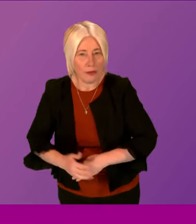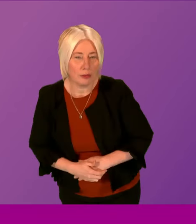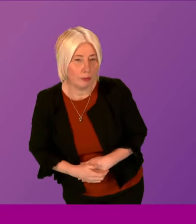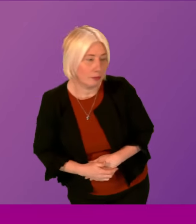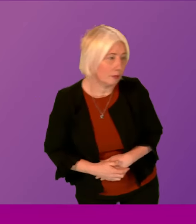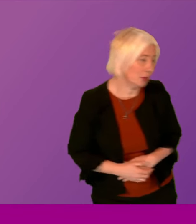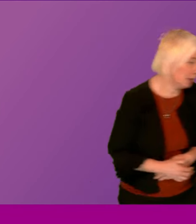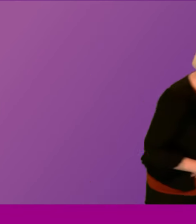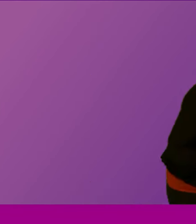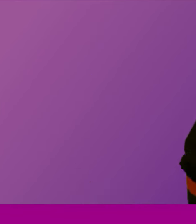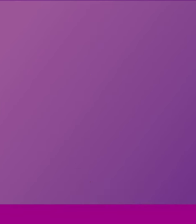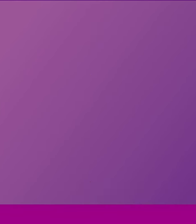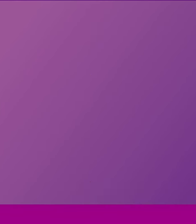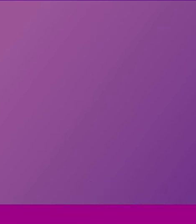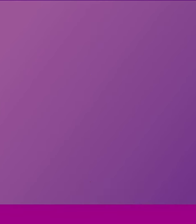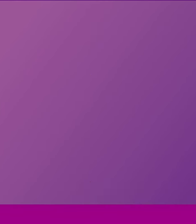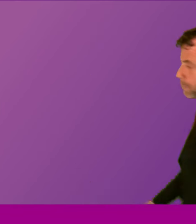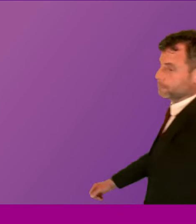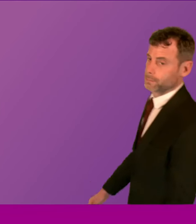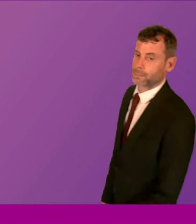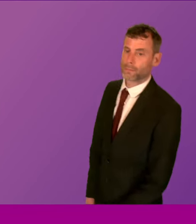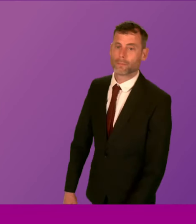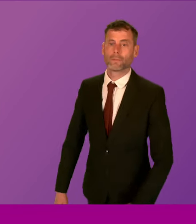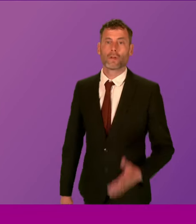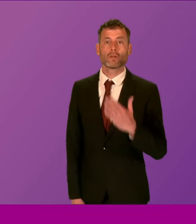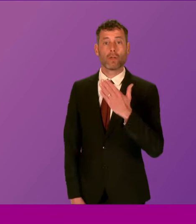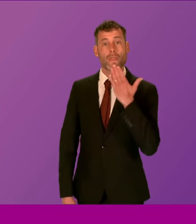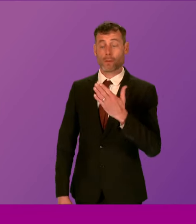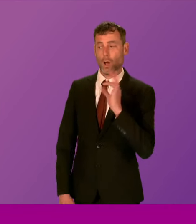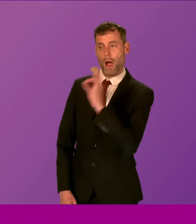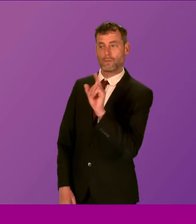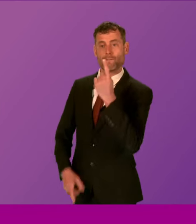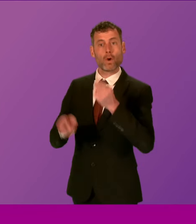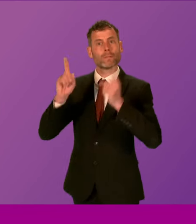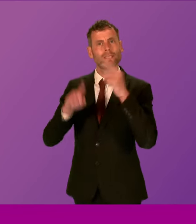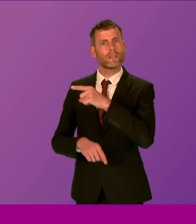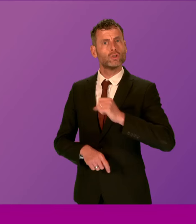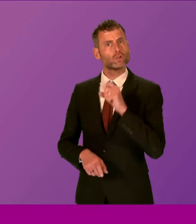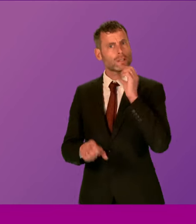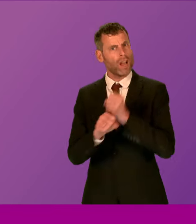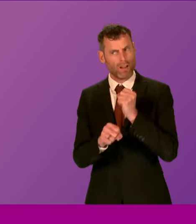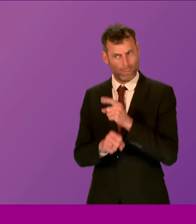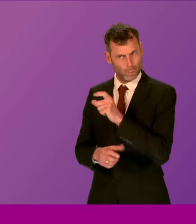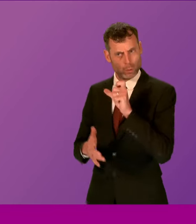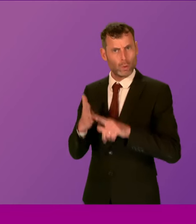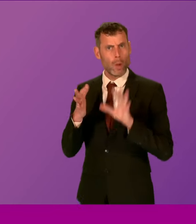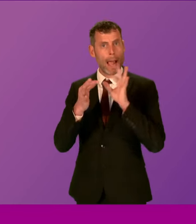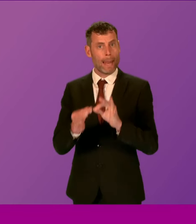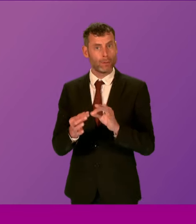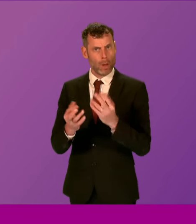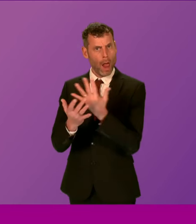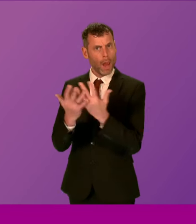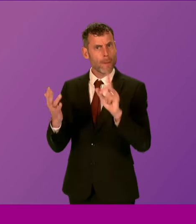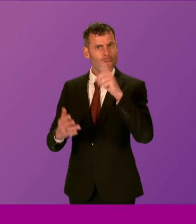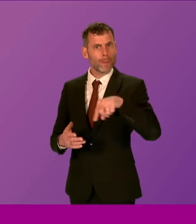Duncan-Glancy. Thank you, Presiding Officer. To ask the First Minister what the Scottish Government's response is to reports that the number of people living in